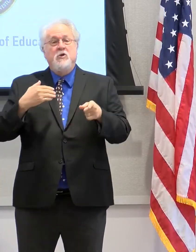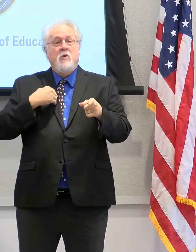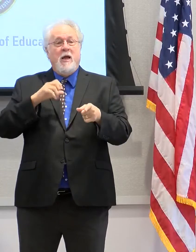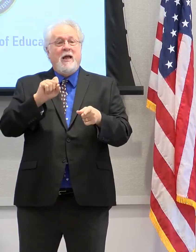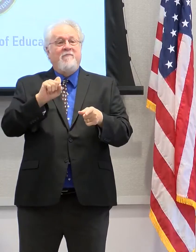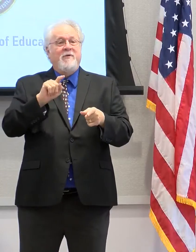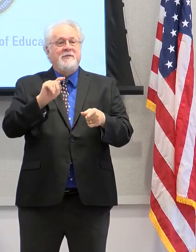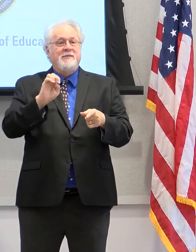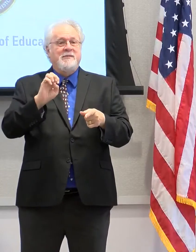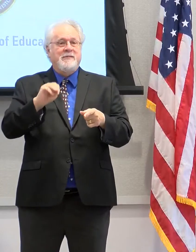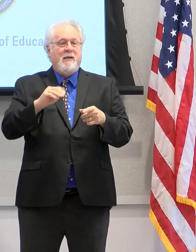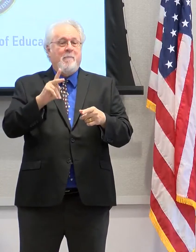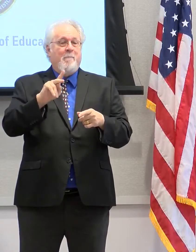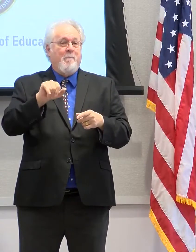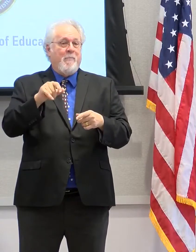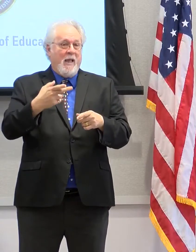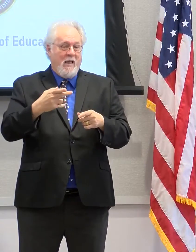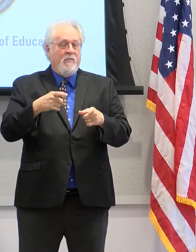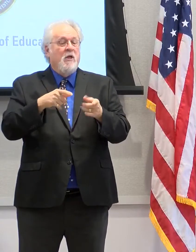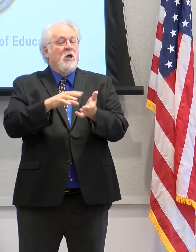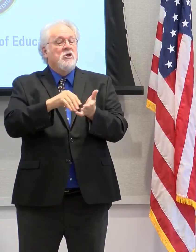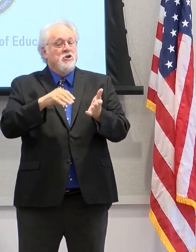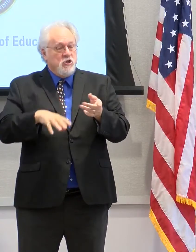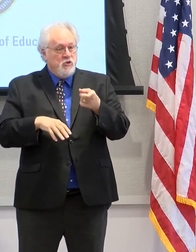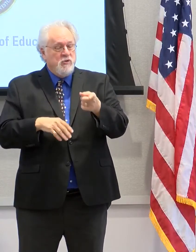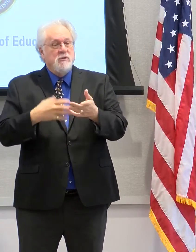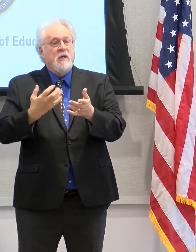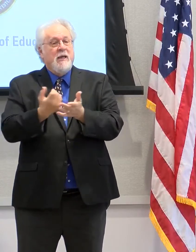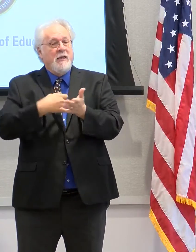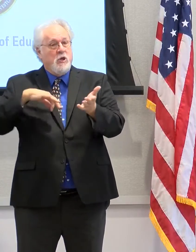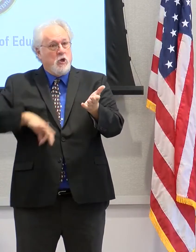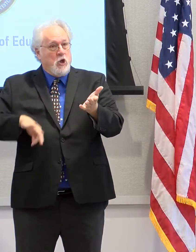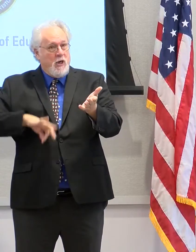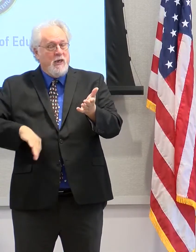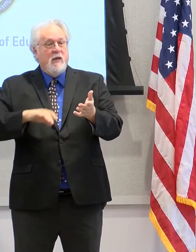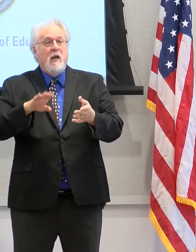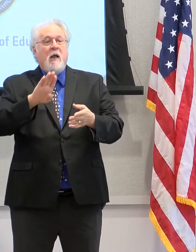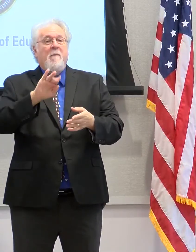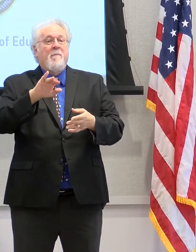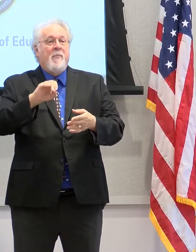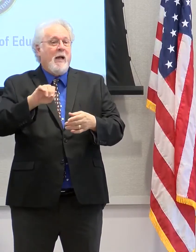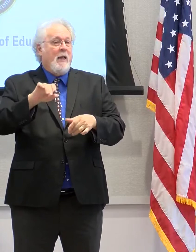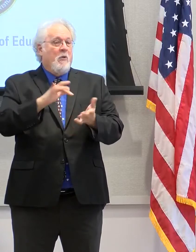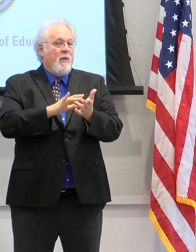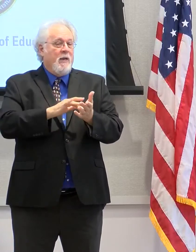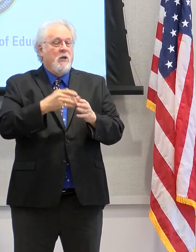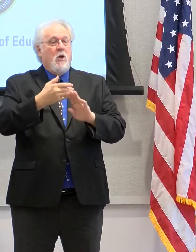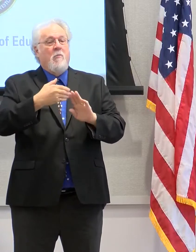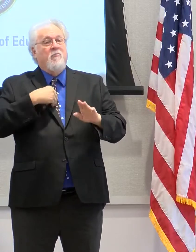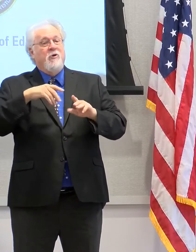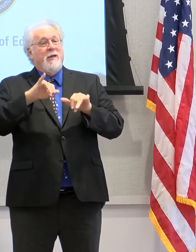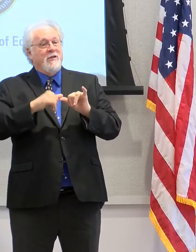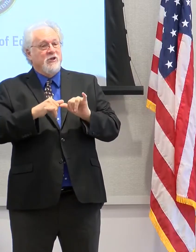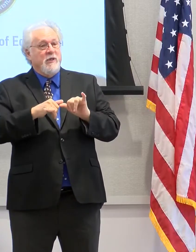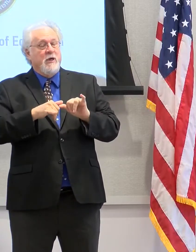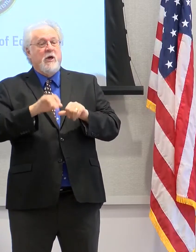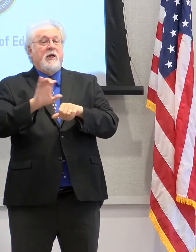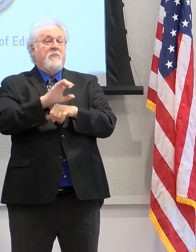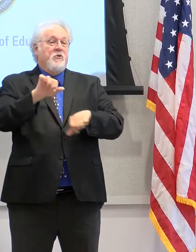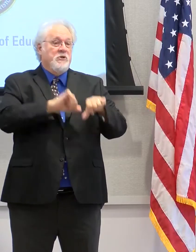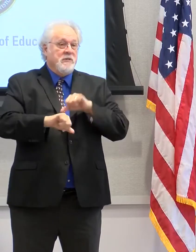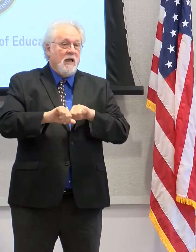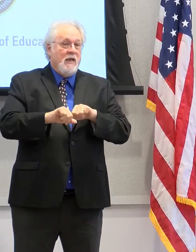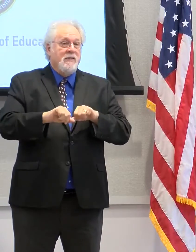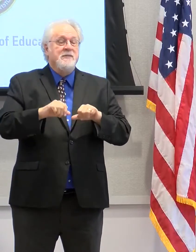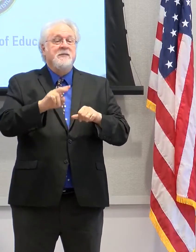STEM pathways where students have opportunities to earn credits in biomedical, pre-engineering, computer science, and digital media.